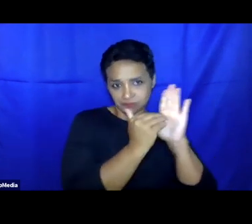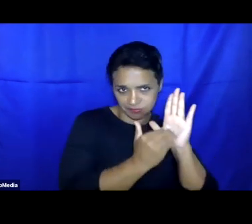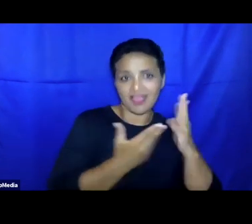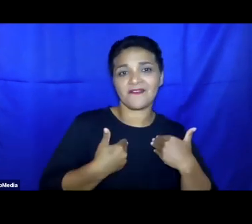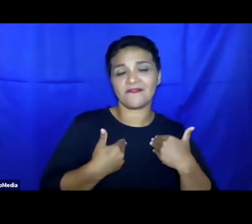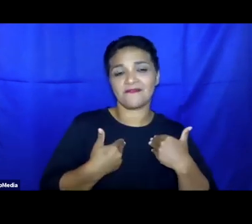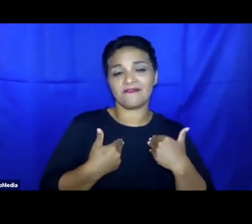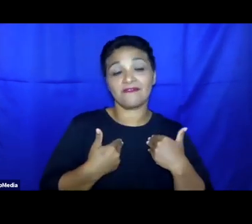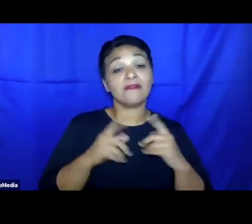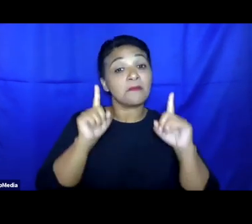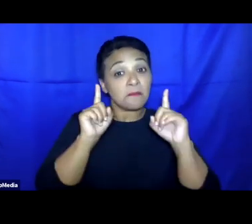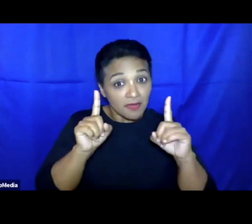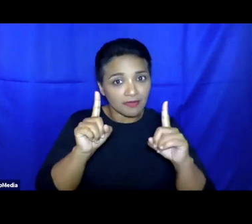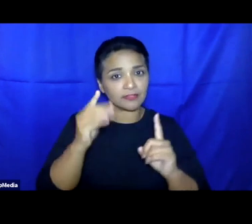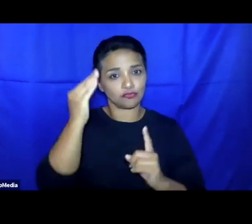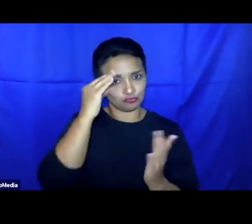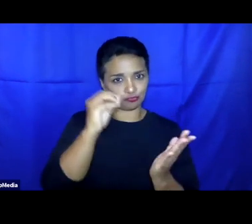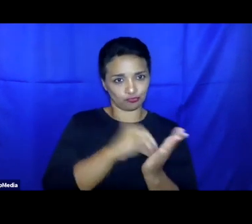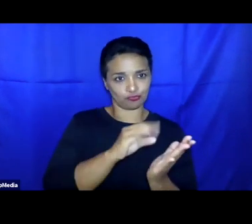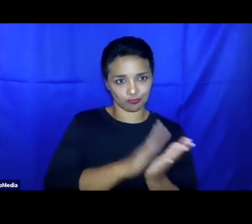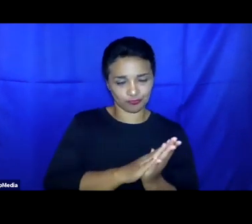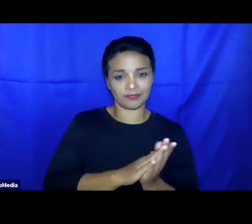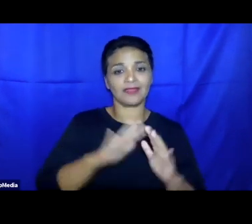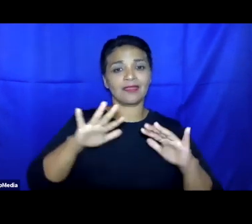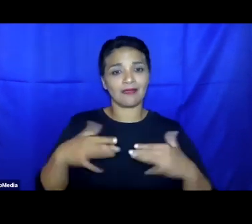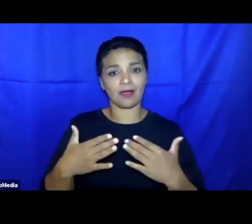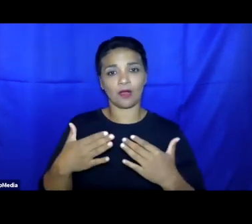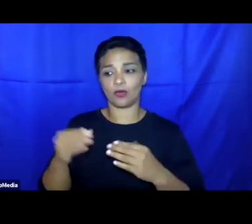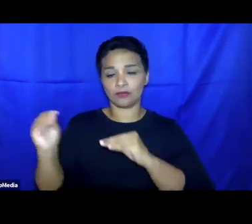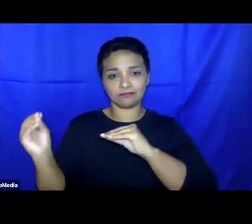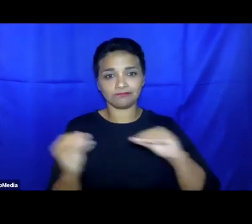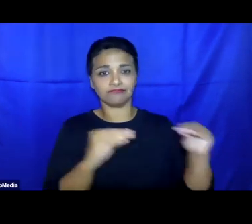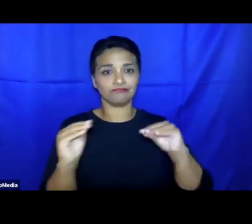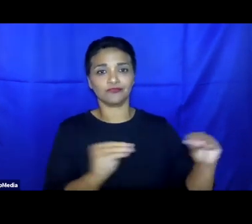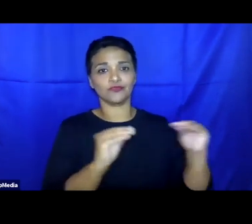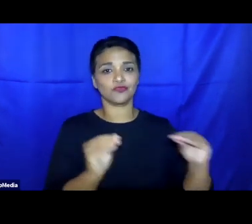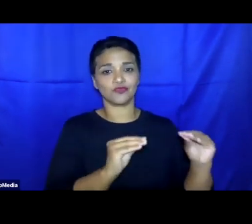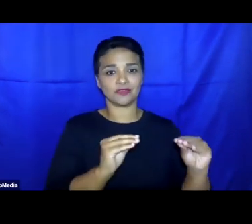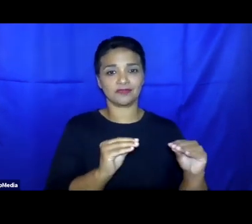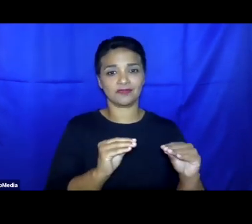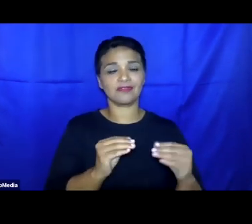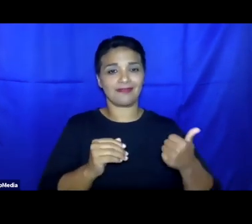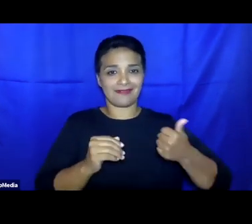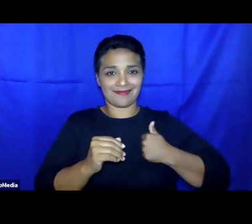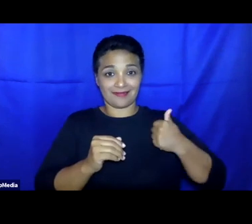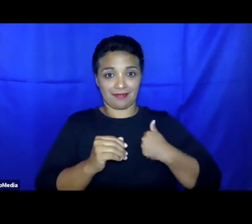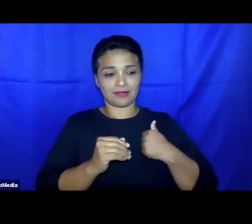of course, the policy transfer, as Audrey mentioned, of Canada's private sponsorship of refugees model.